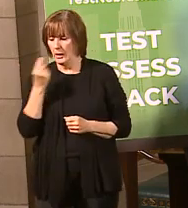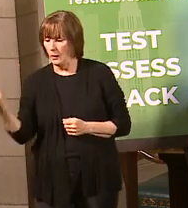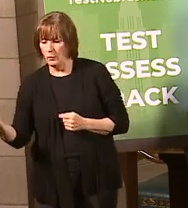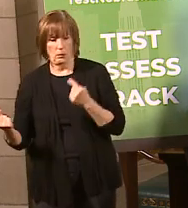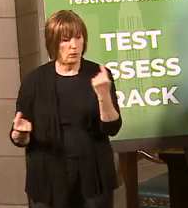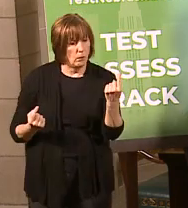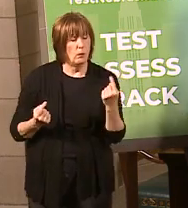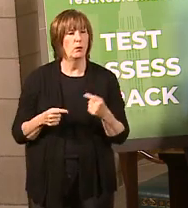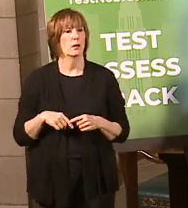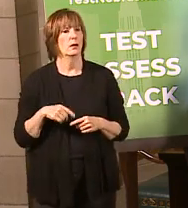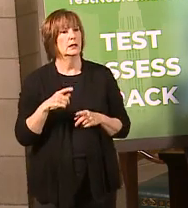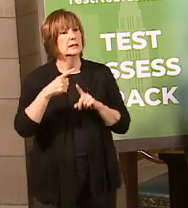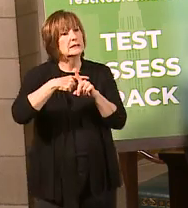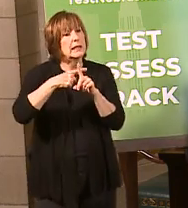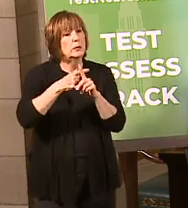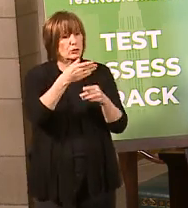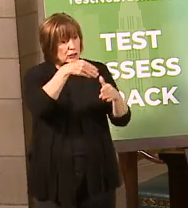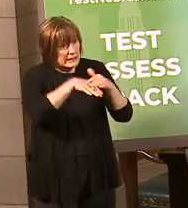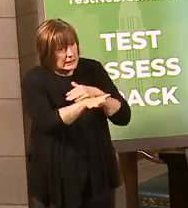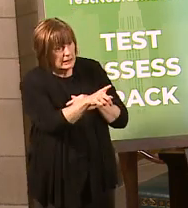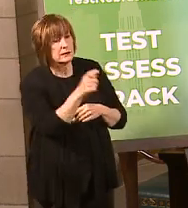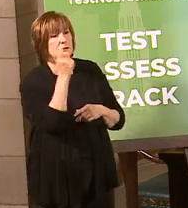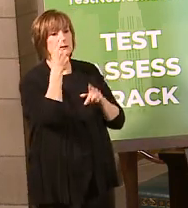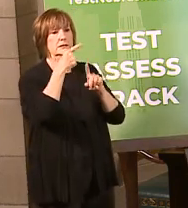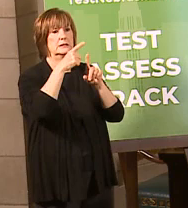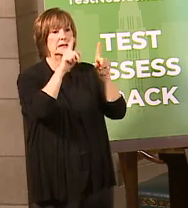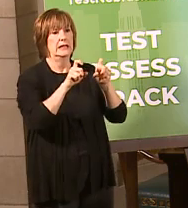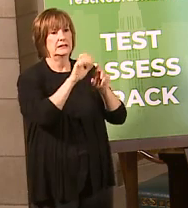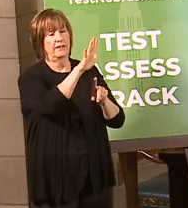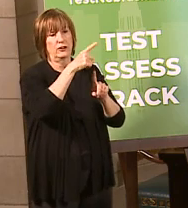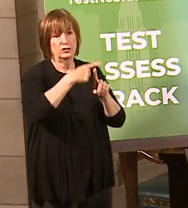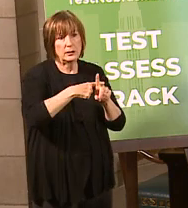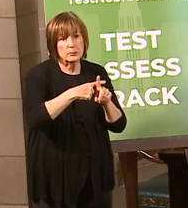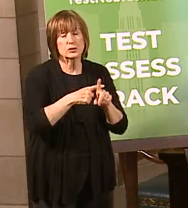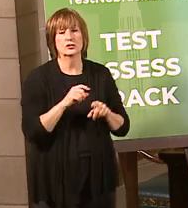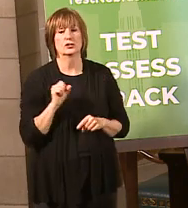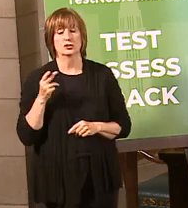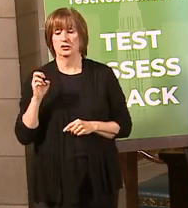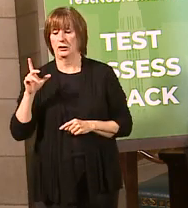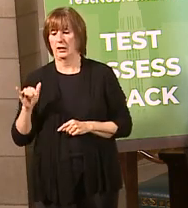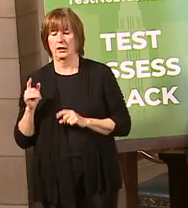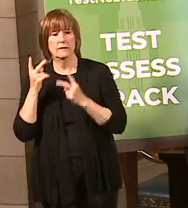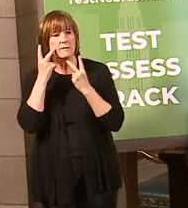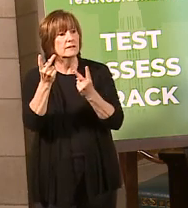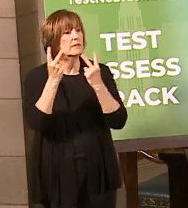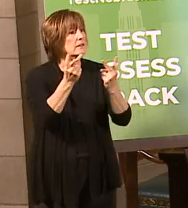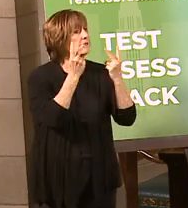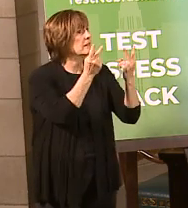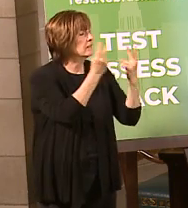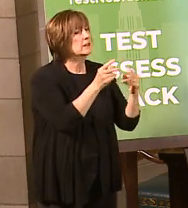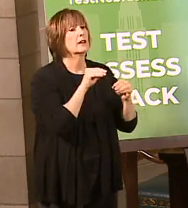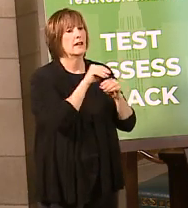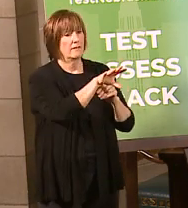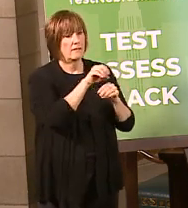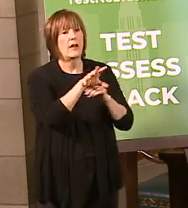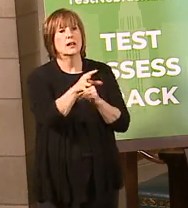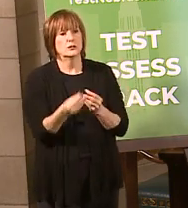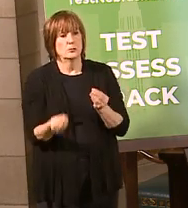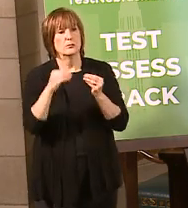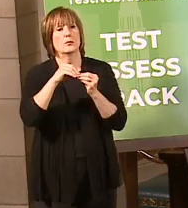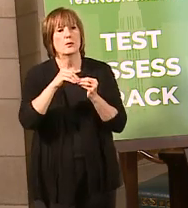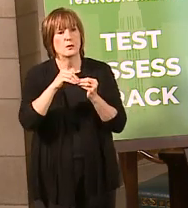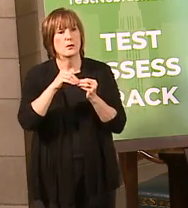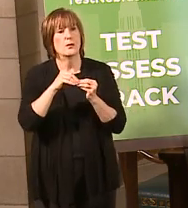of people who are coming in. I know that Shelly Sweethelm has done a number of tours and advised them on additional steps they can take with regard